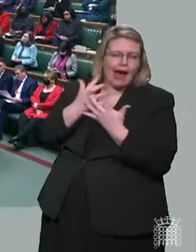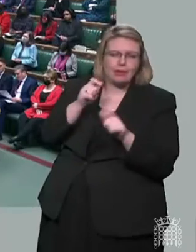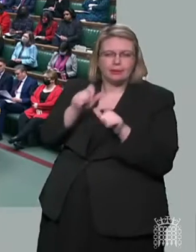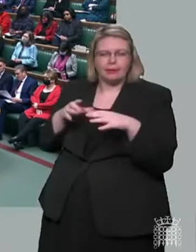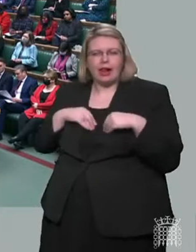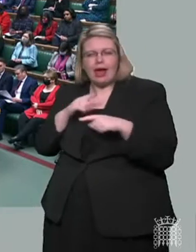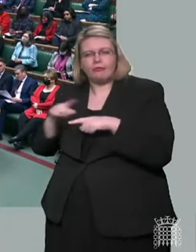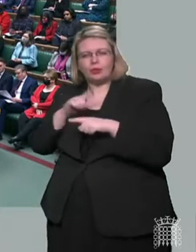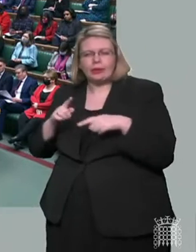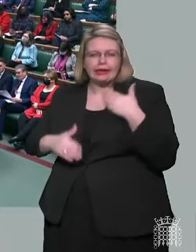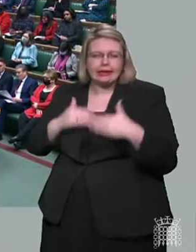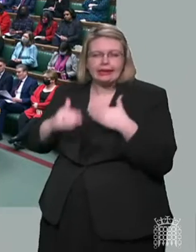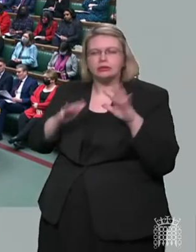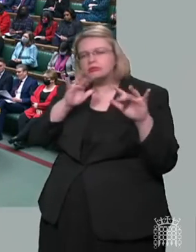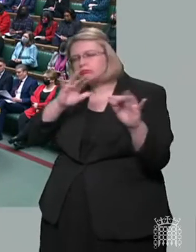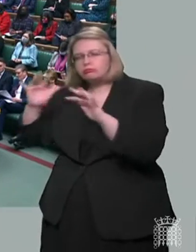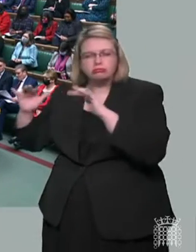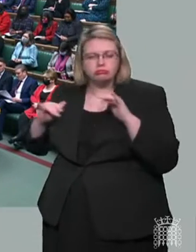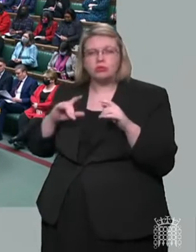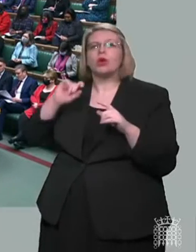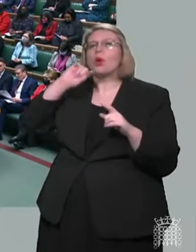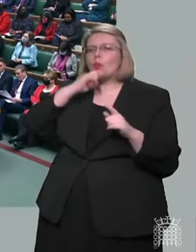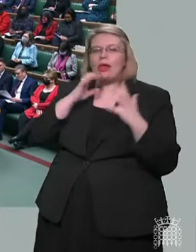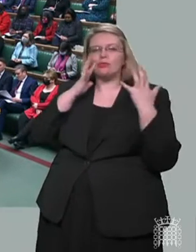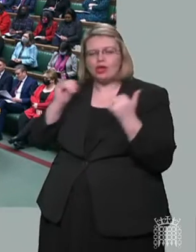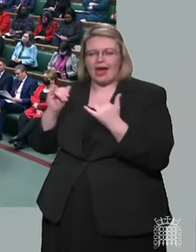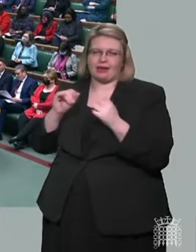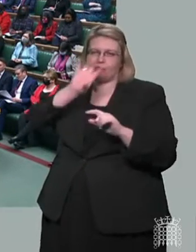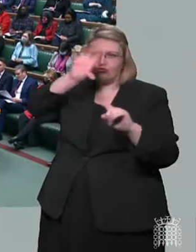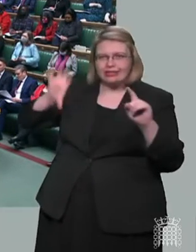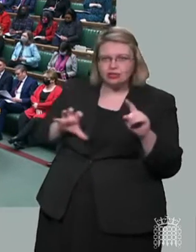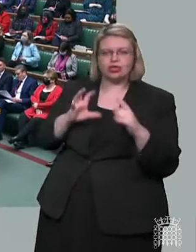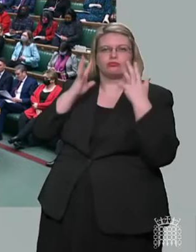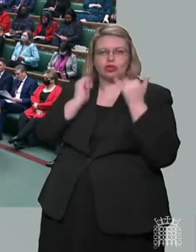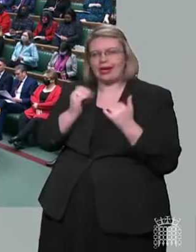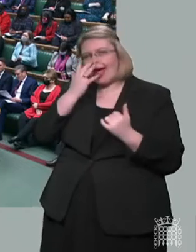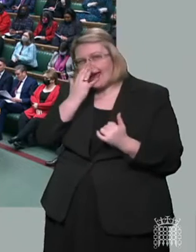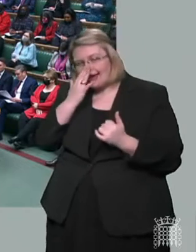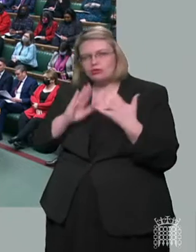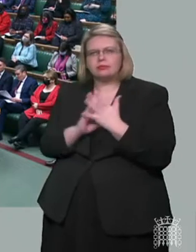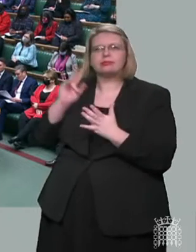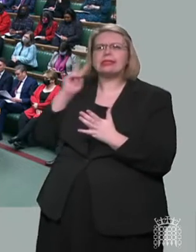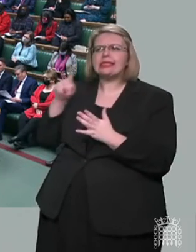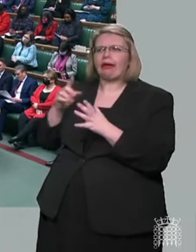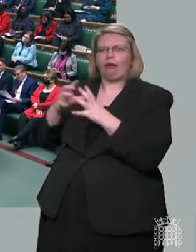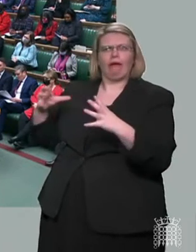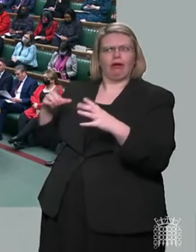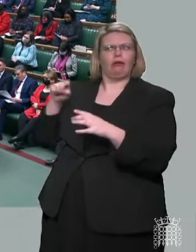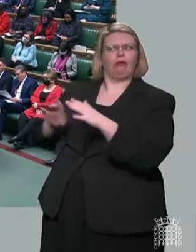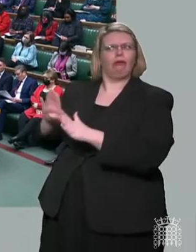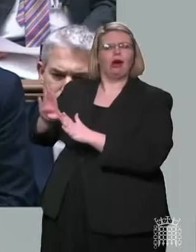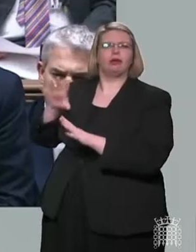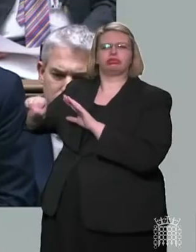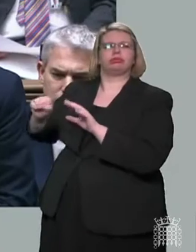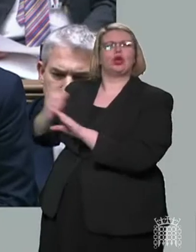With regional and age breakdowns helping us to spot surges as and where they